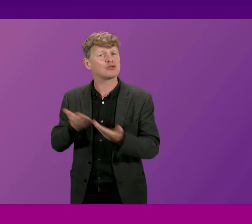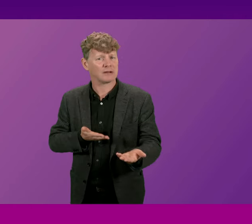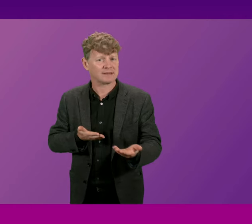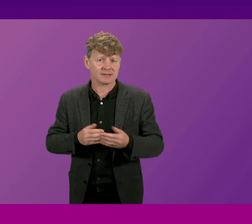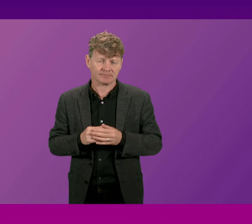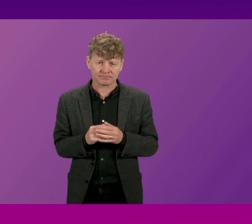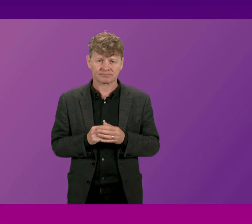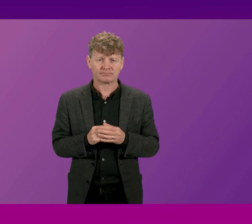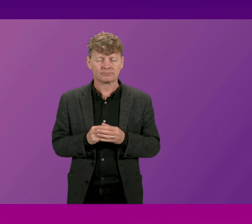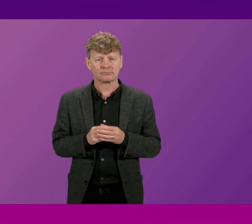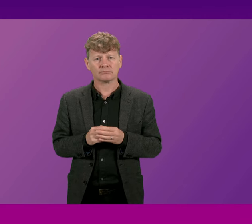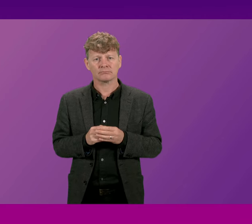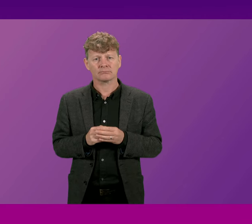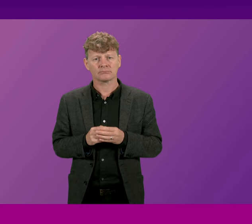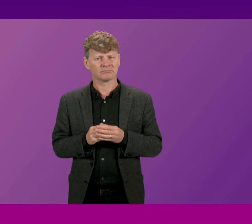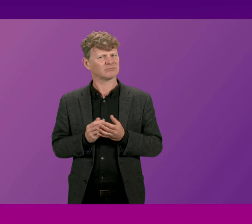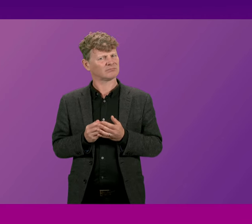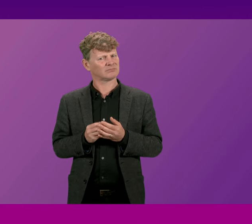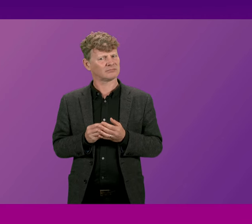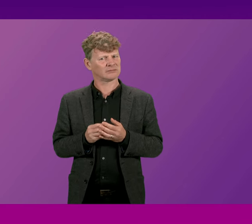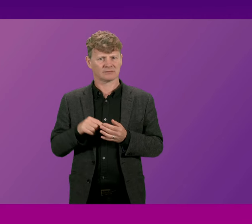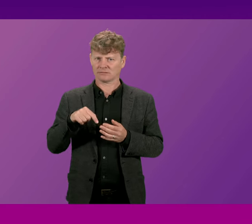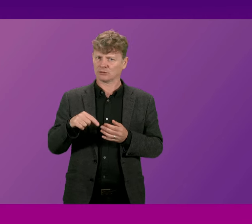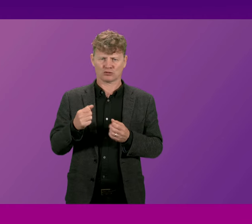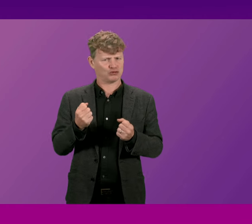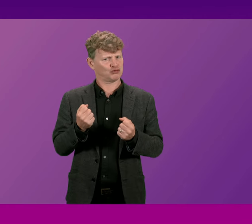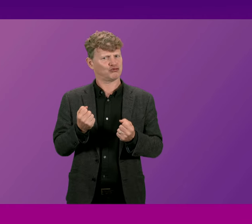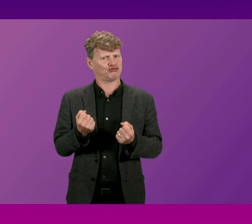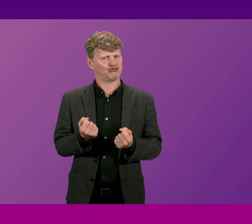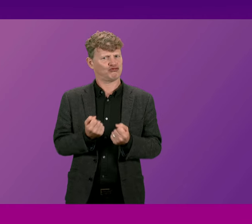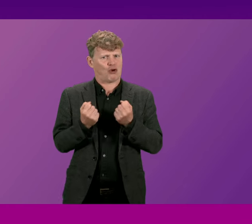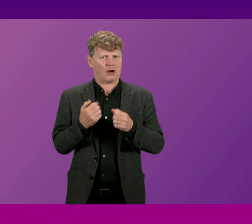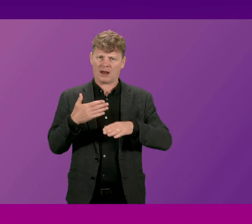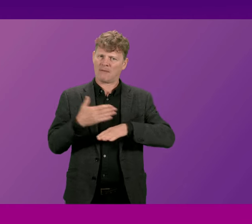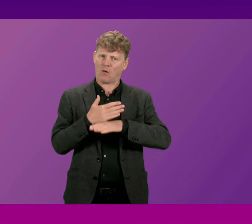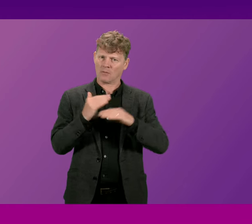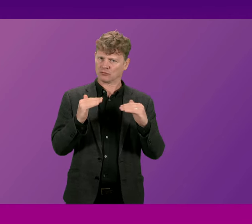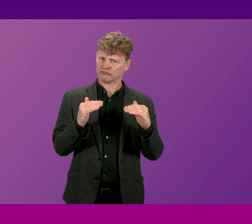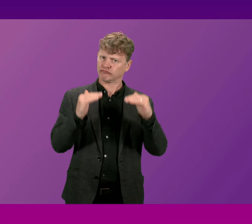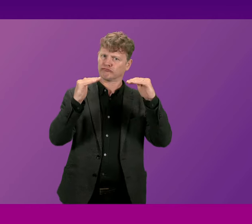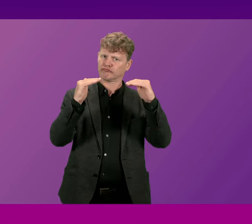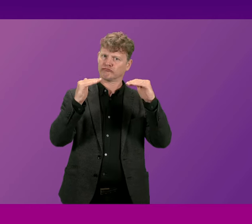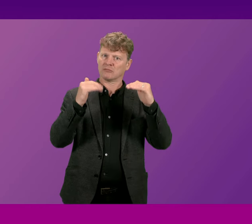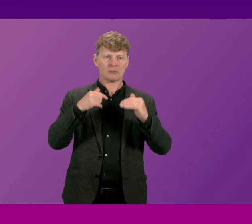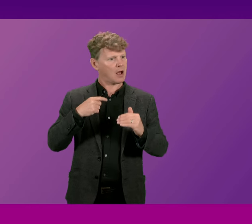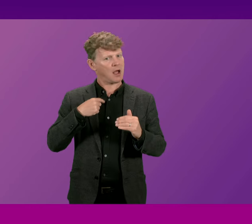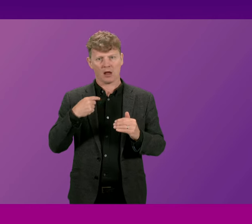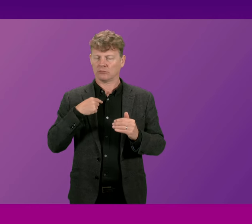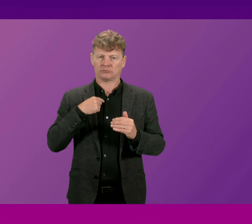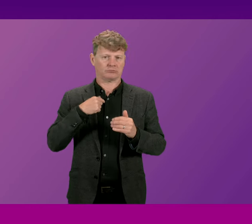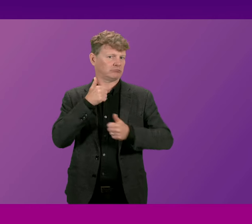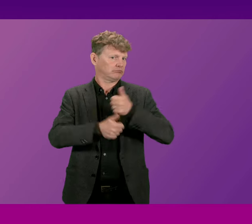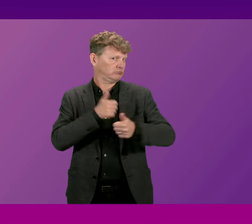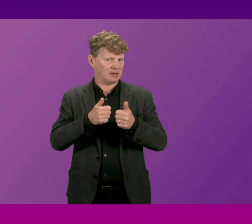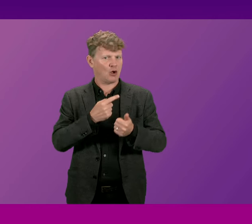there is a stronger performance being delivered there and I welcome that that's come about because of the commitment and the